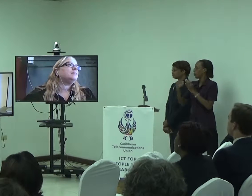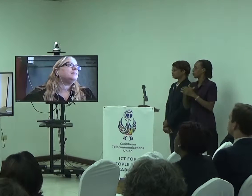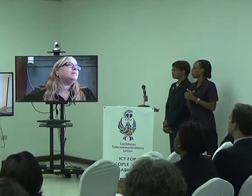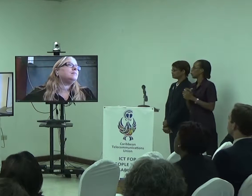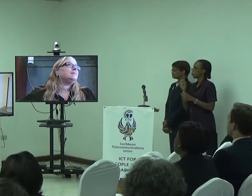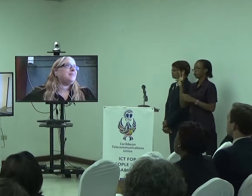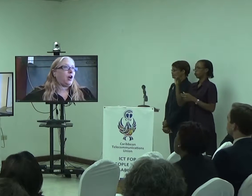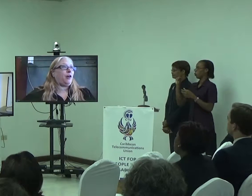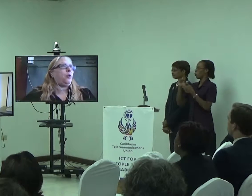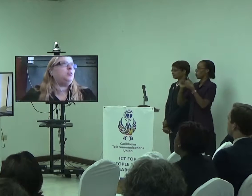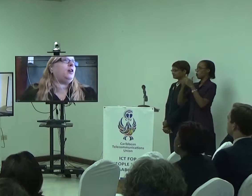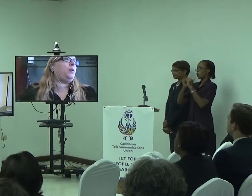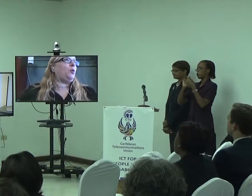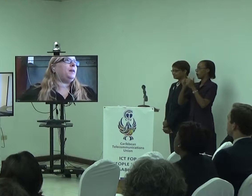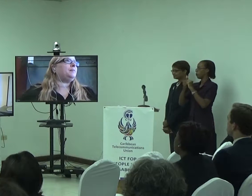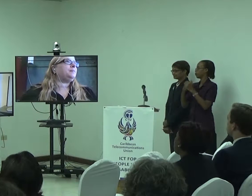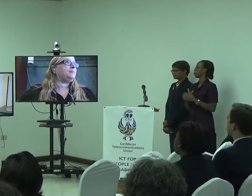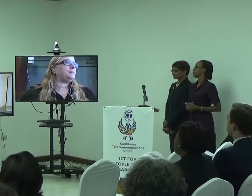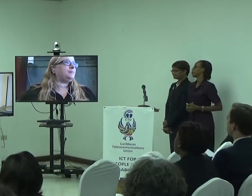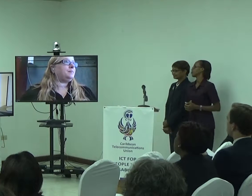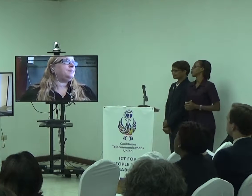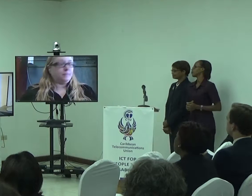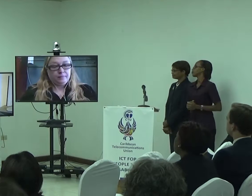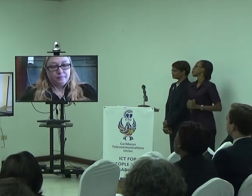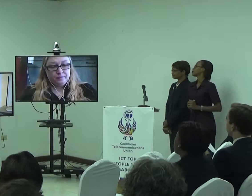No problem. All right. Hold on for a moment.